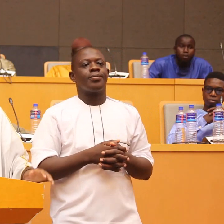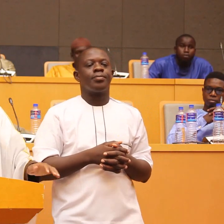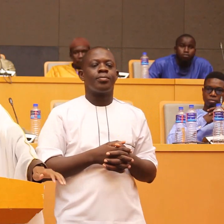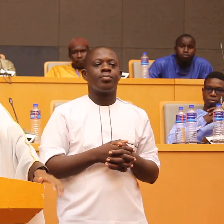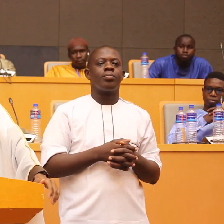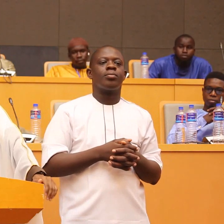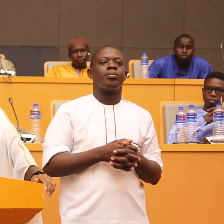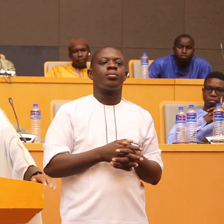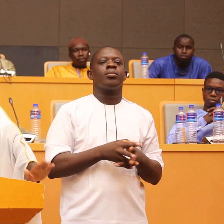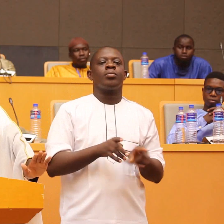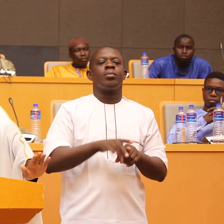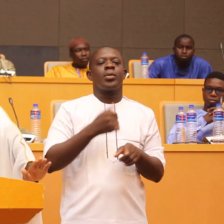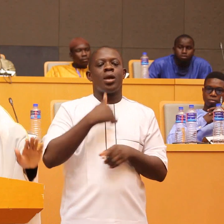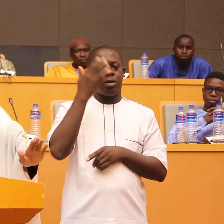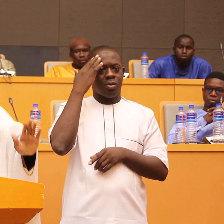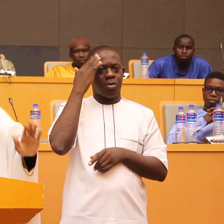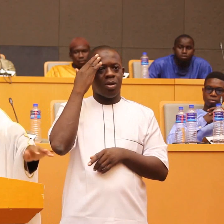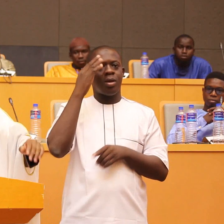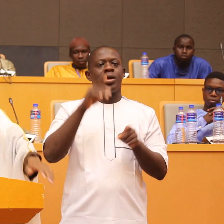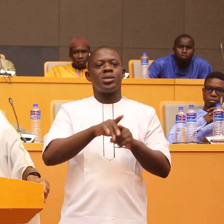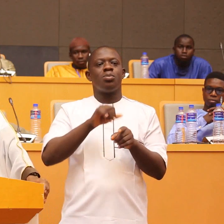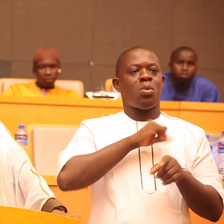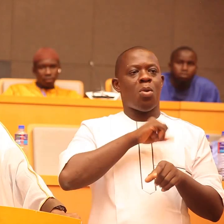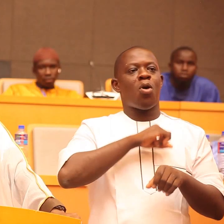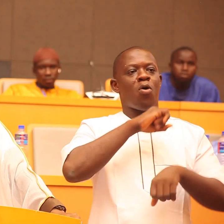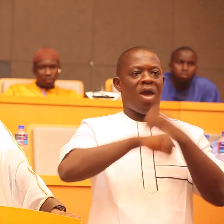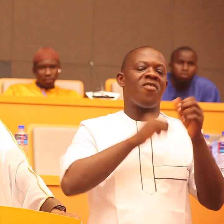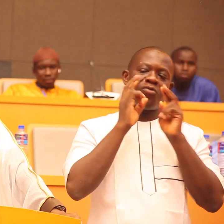know babe is looking at me don't worry I will fulfill my promise